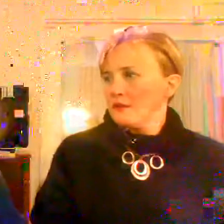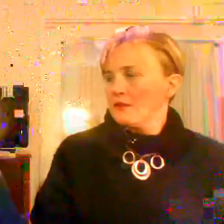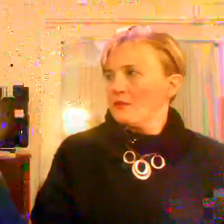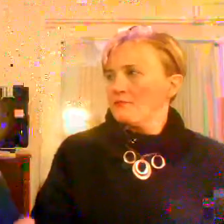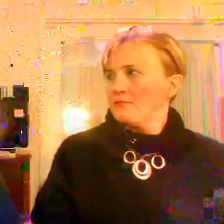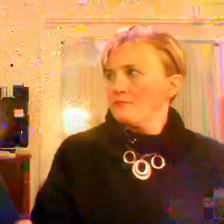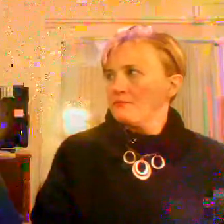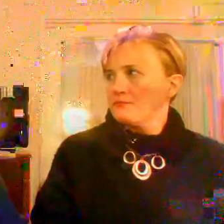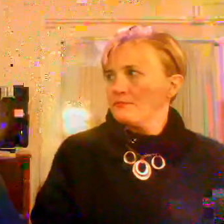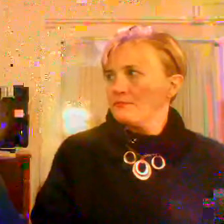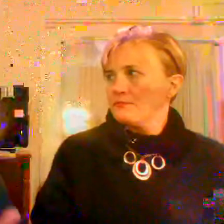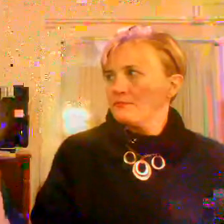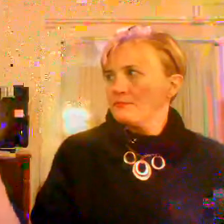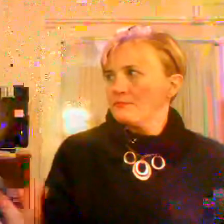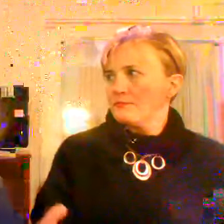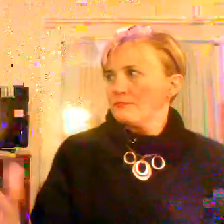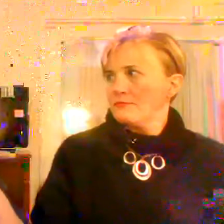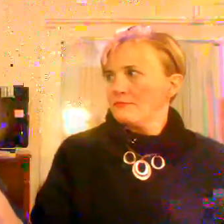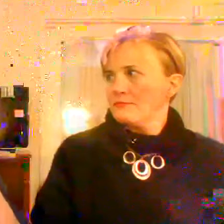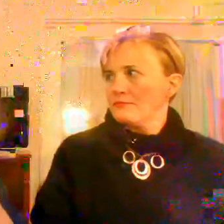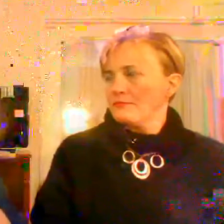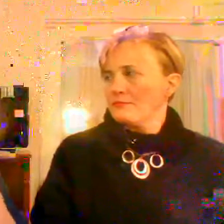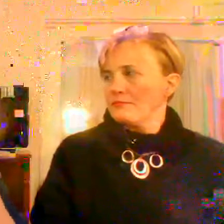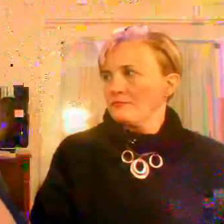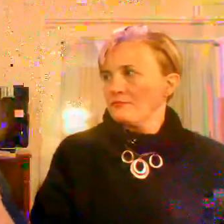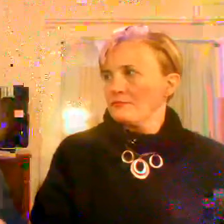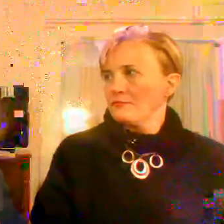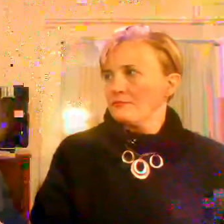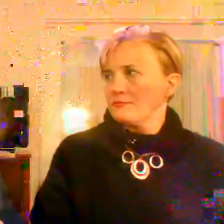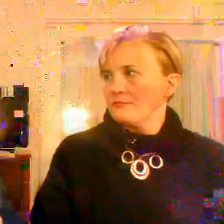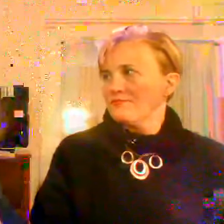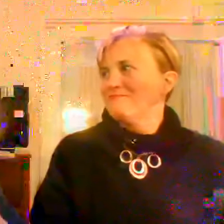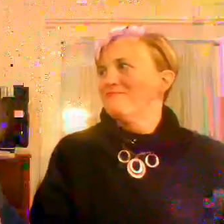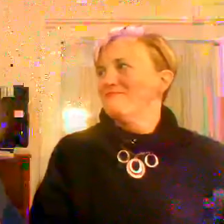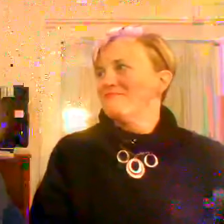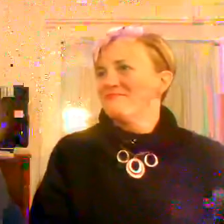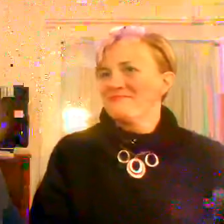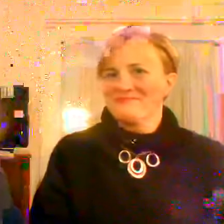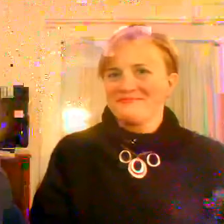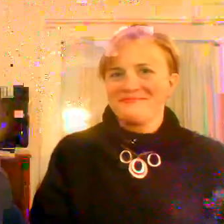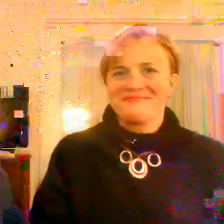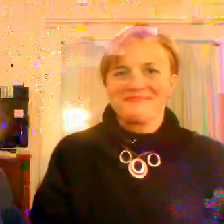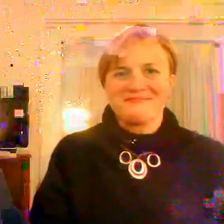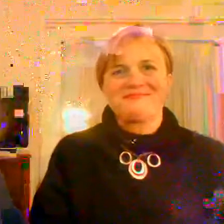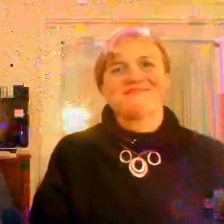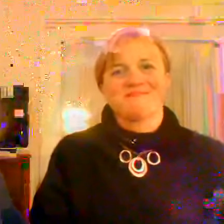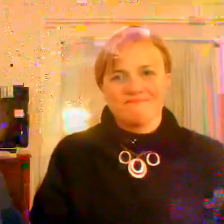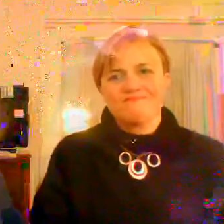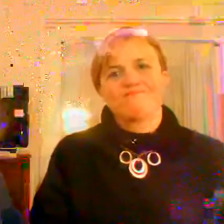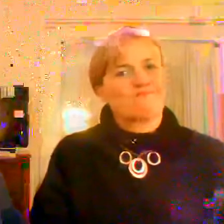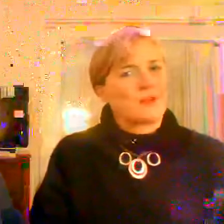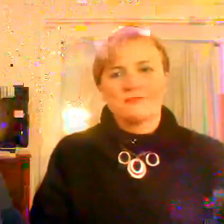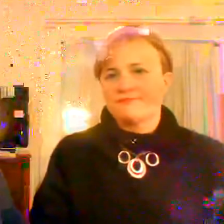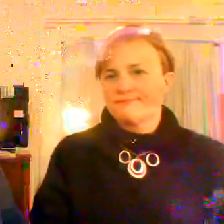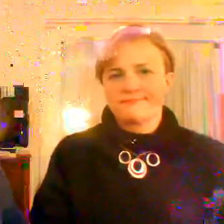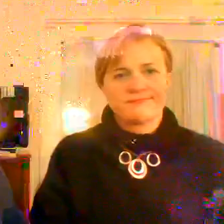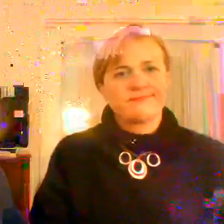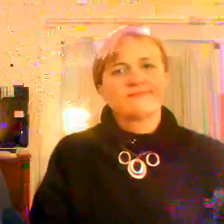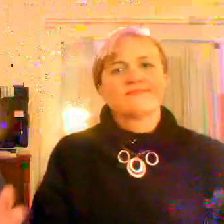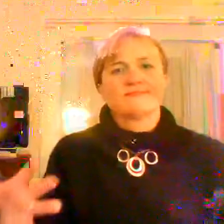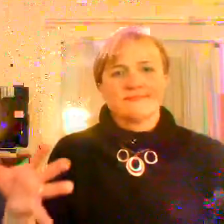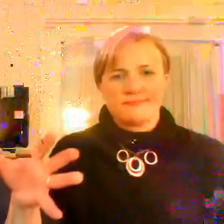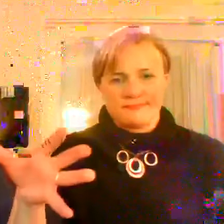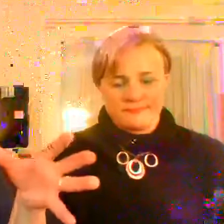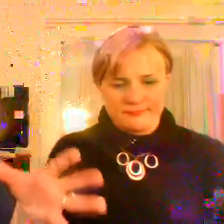is not the same level of what's kind of, the reason why I want one of these is because it's not enough to have a coach. It's the group of